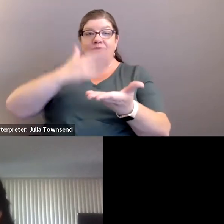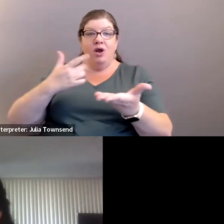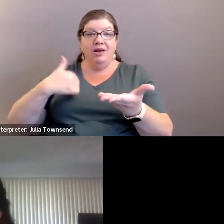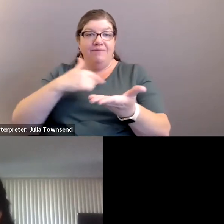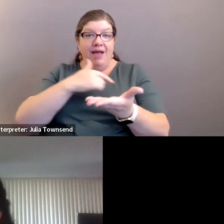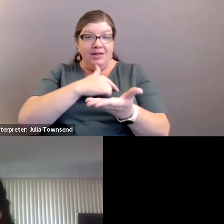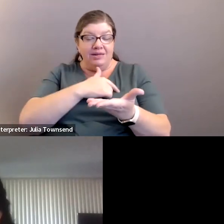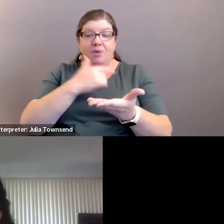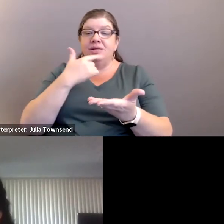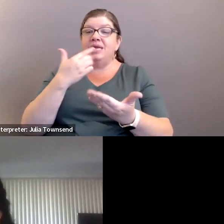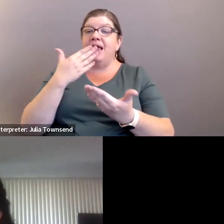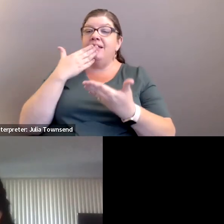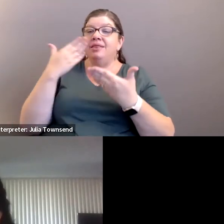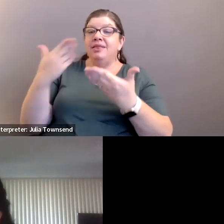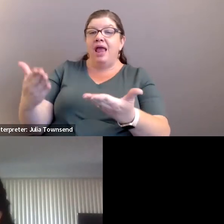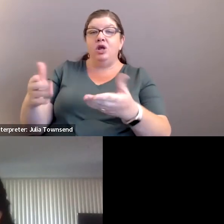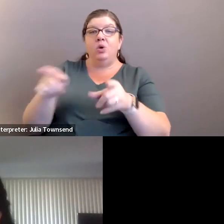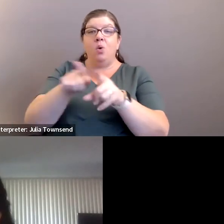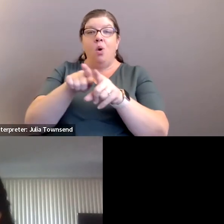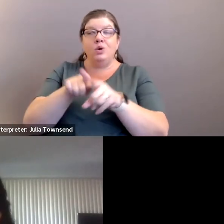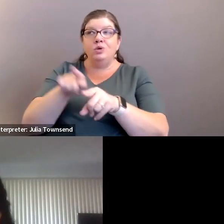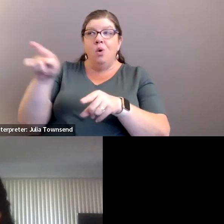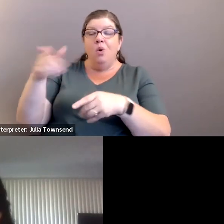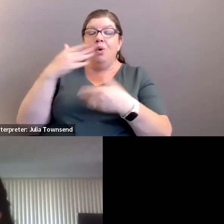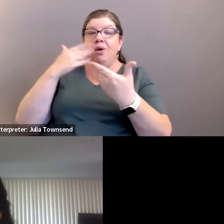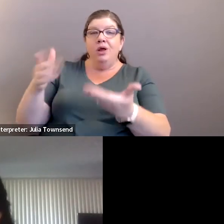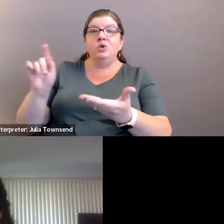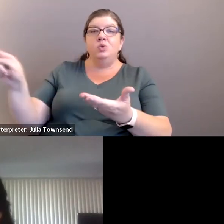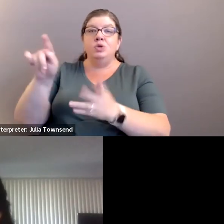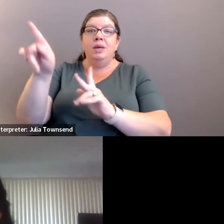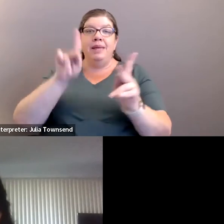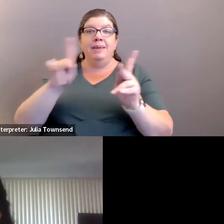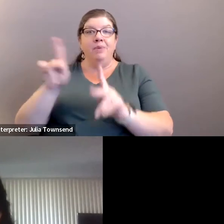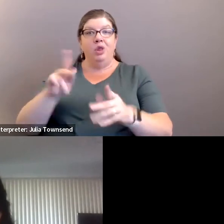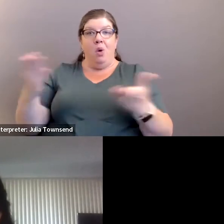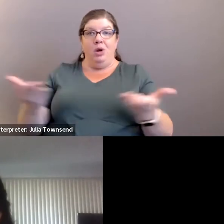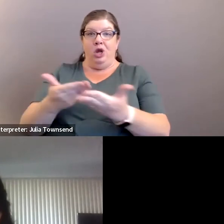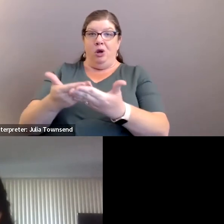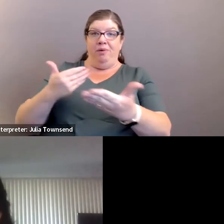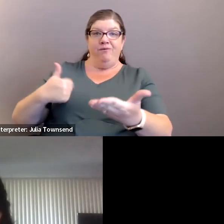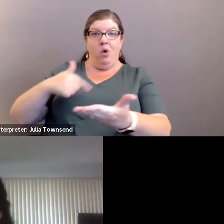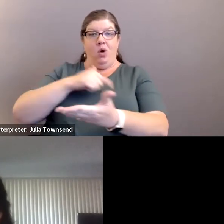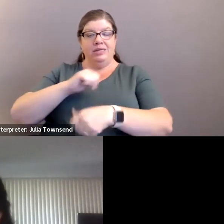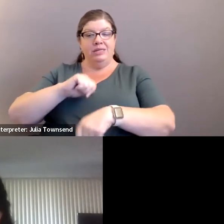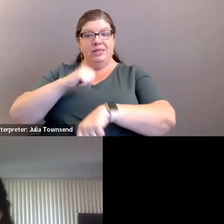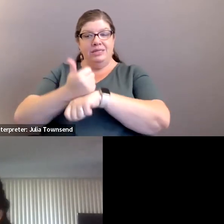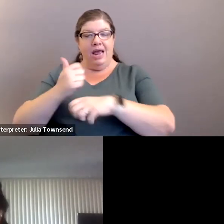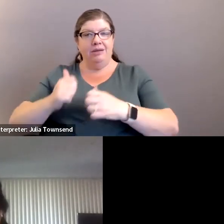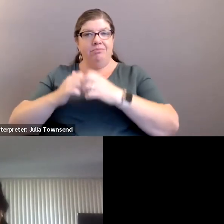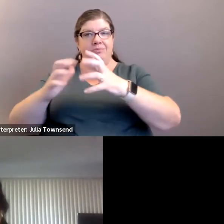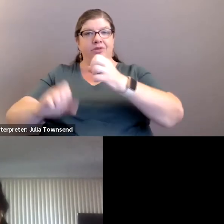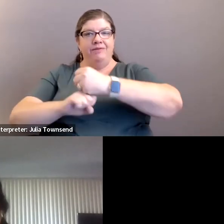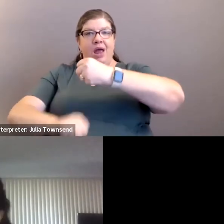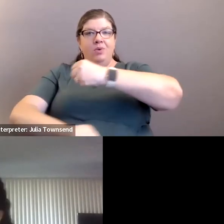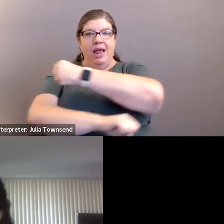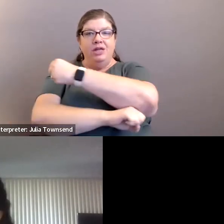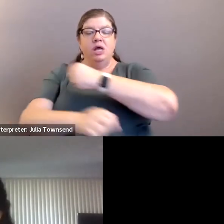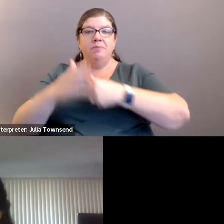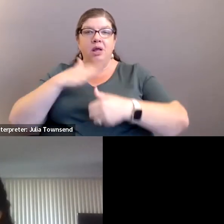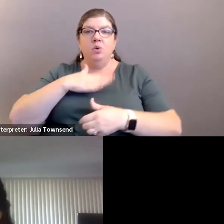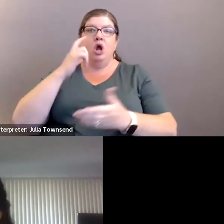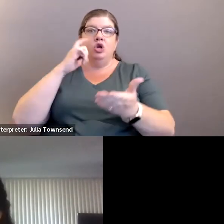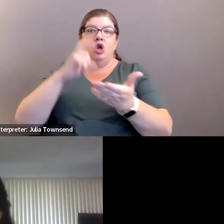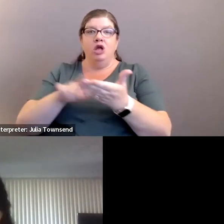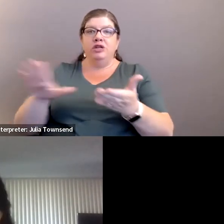us I want to say thank you also to the people that came before us and that set the foundation for us and a big acknowledgement